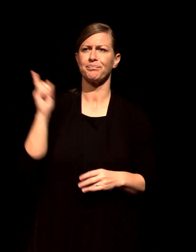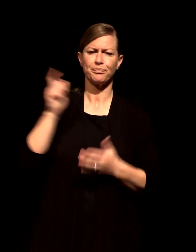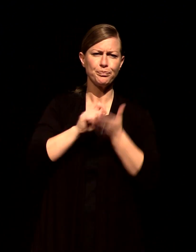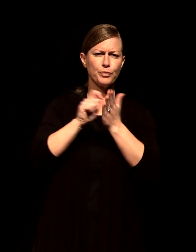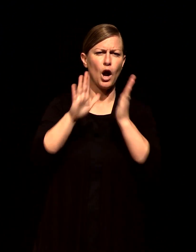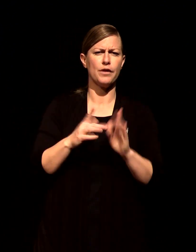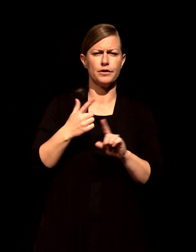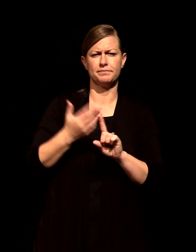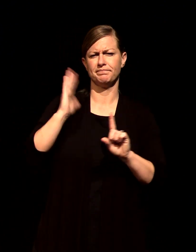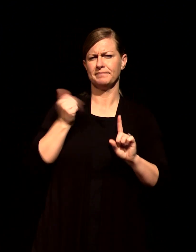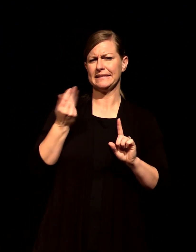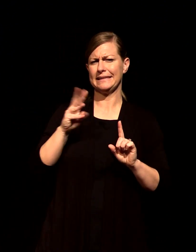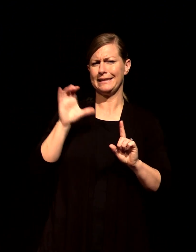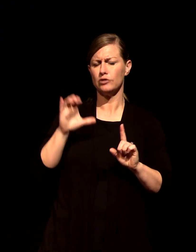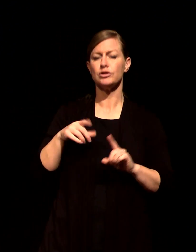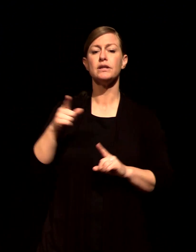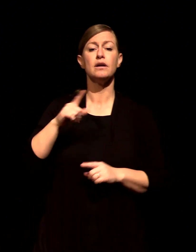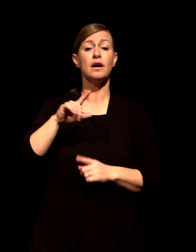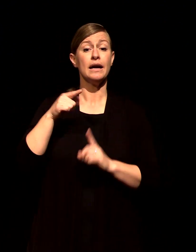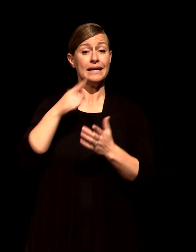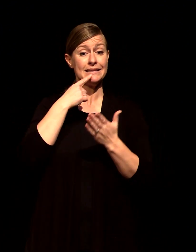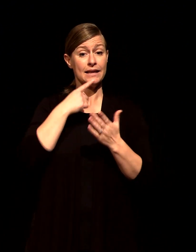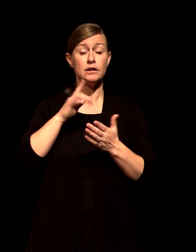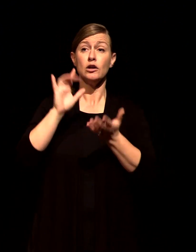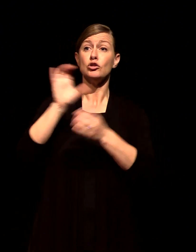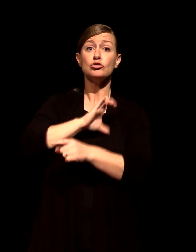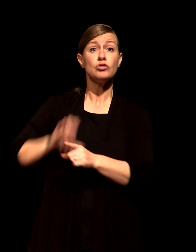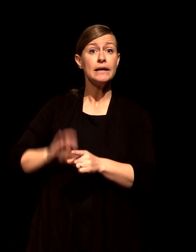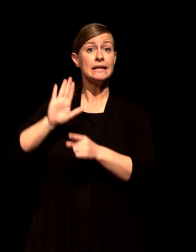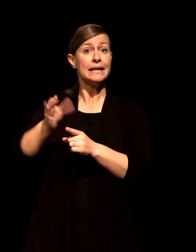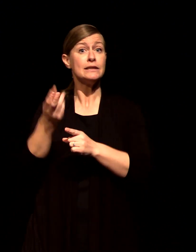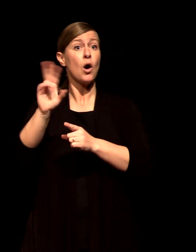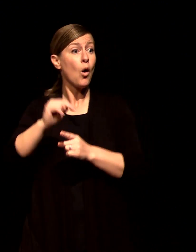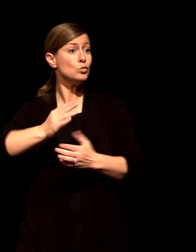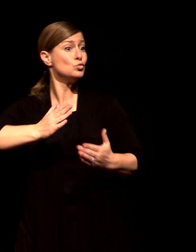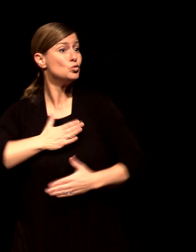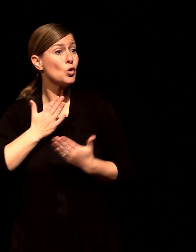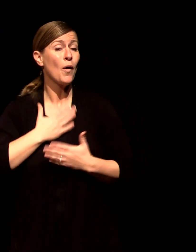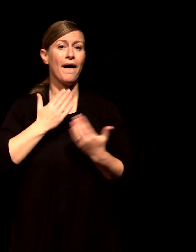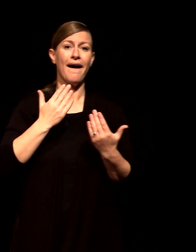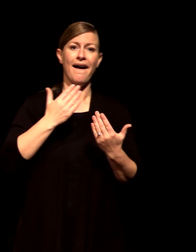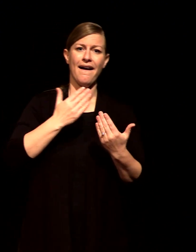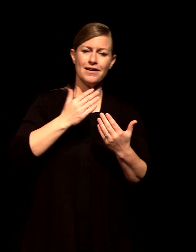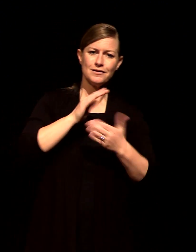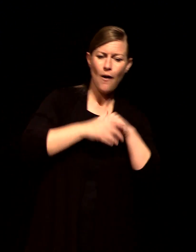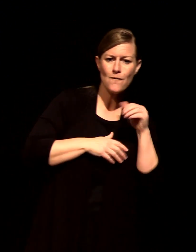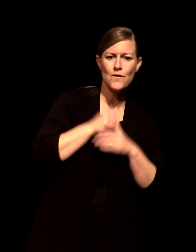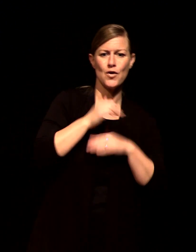Christ's own joy comfort happiness and glory are increased and enlarged by